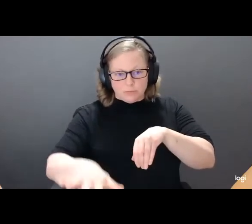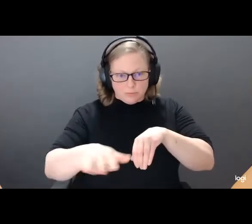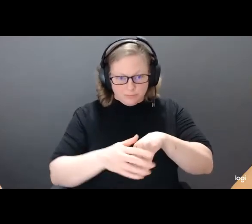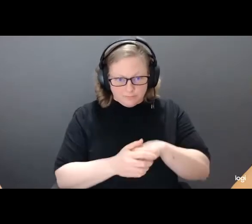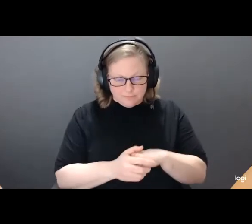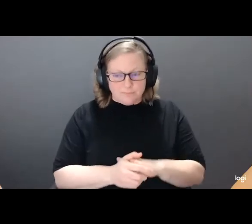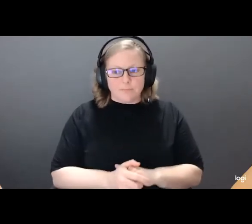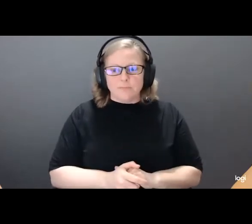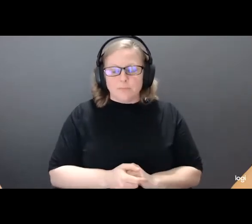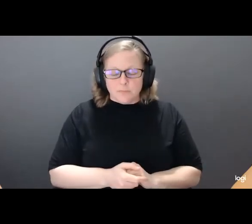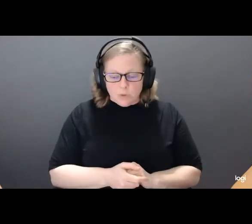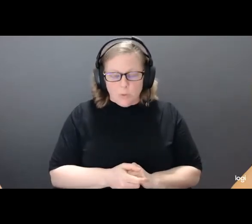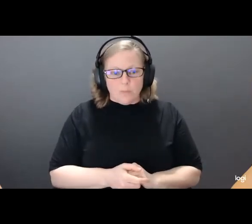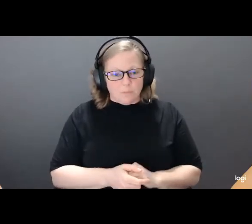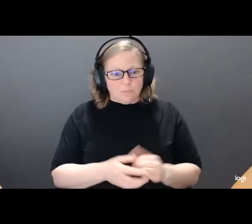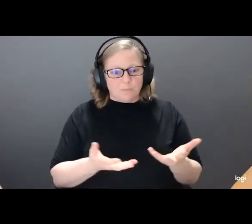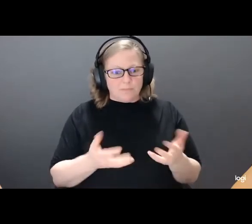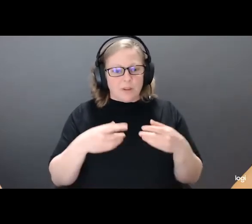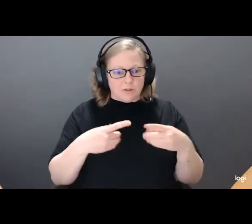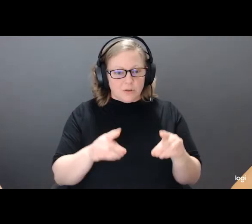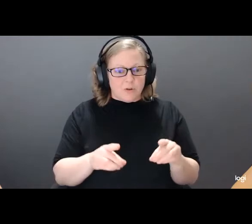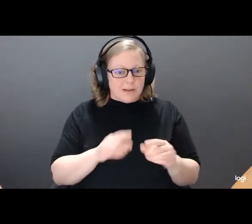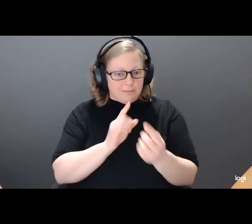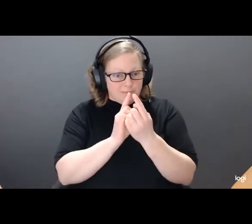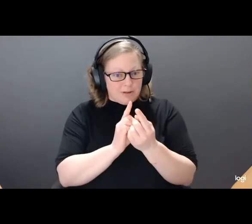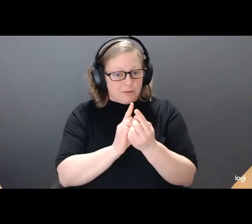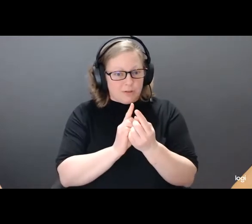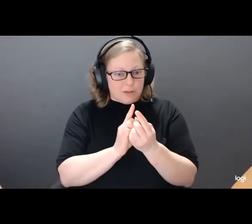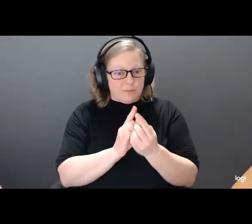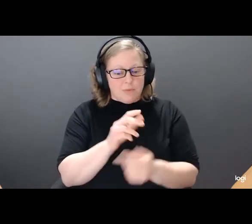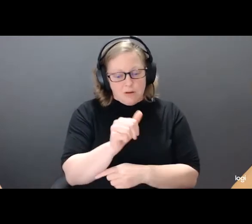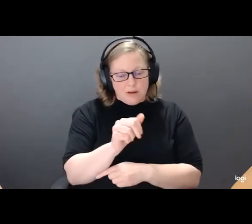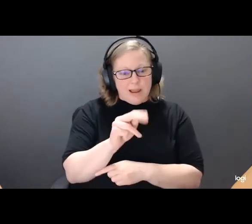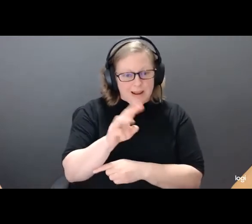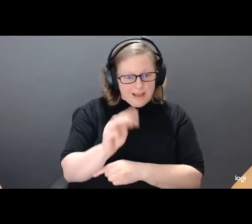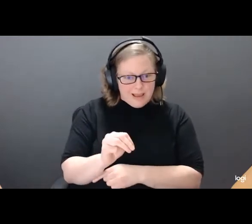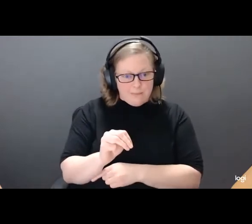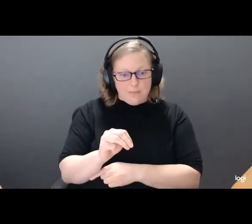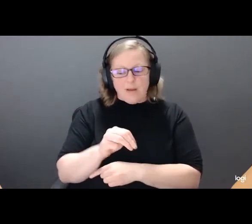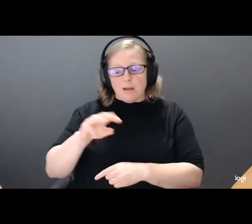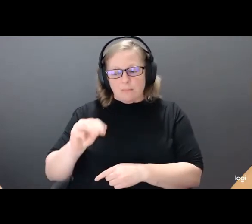So during my mentorship at Arts Accessibility Network and Martha Street Studio,